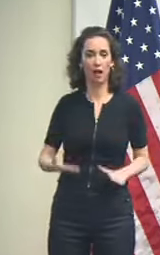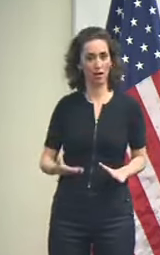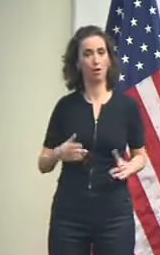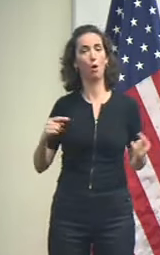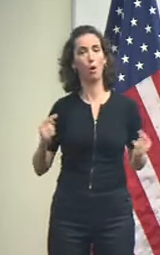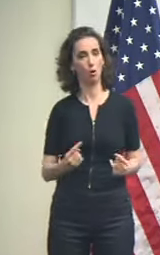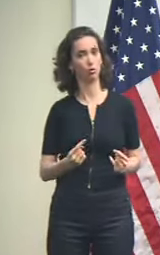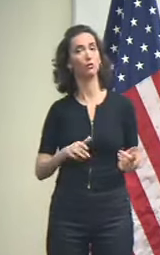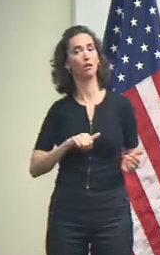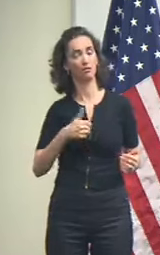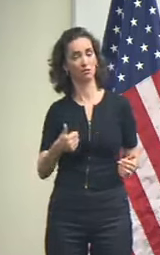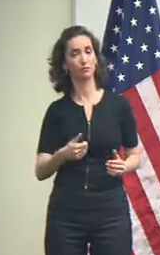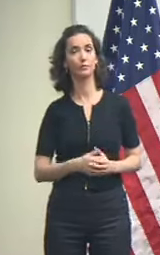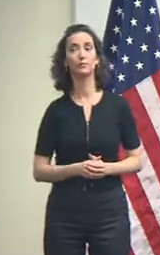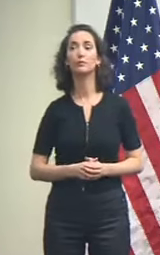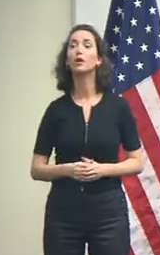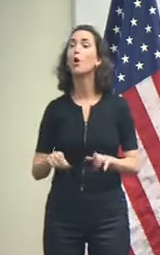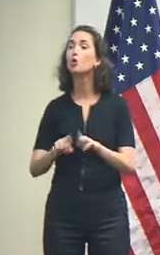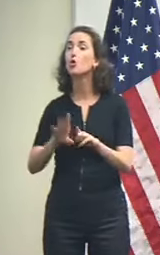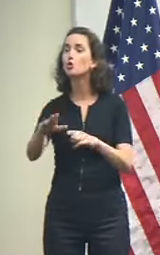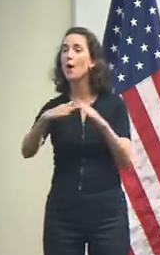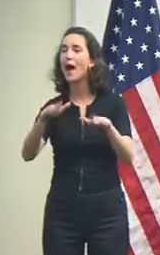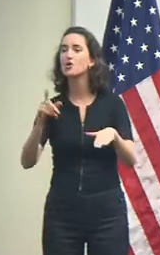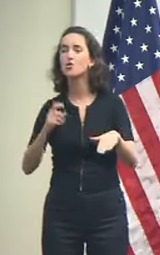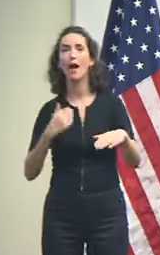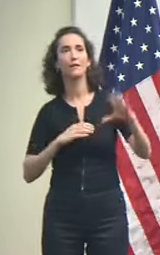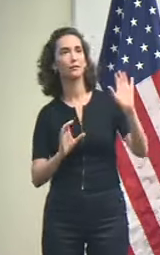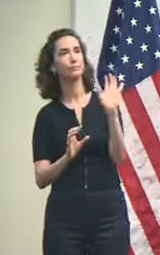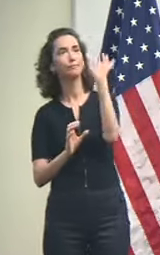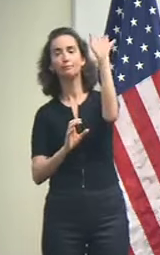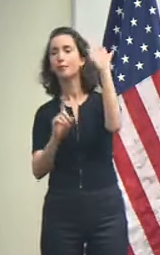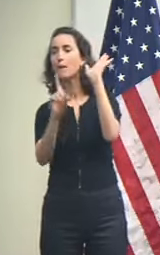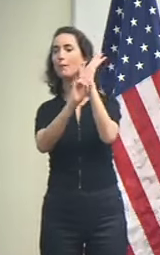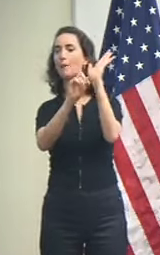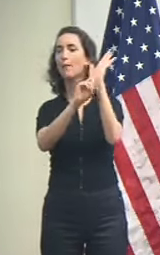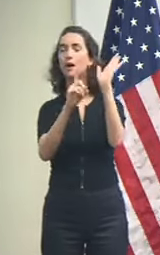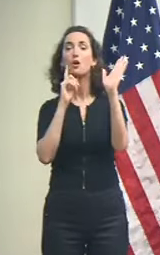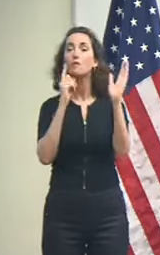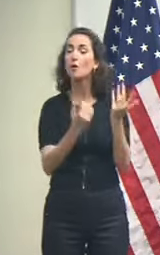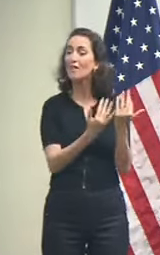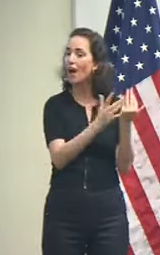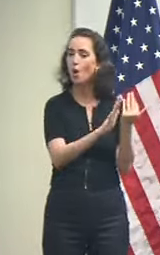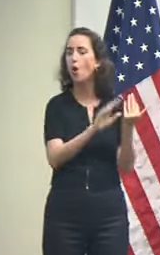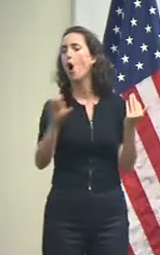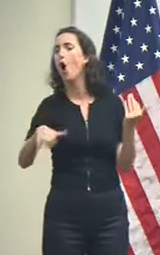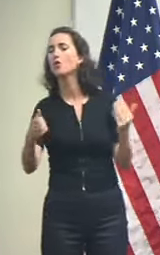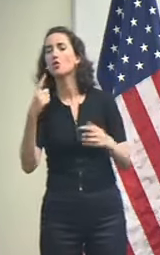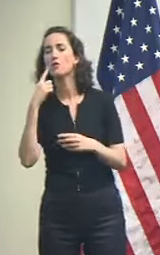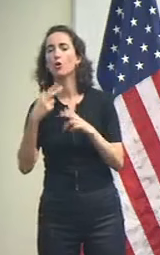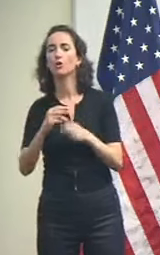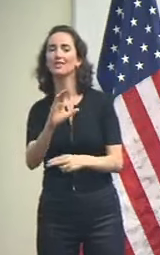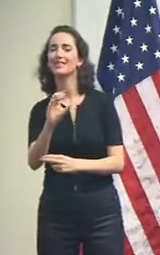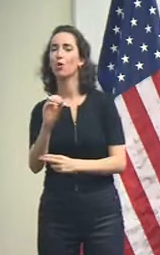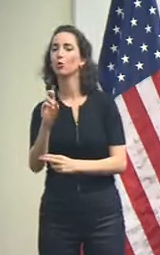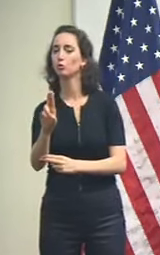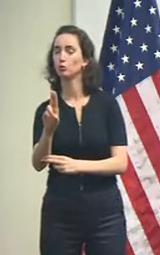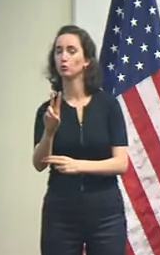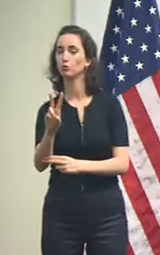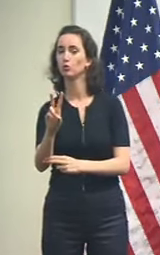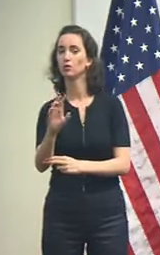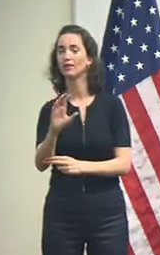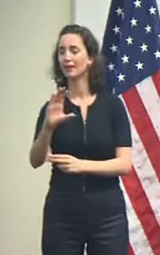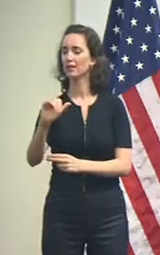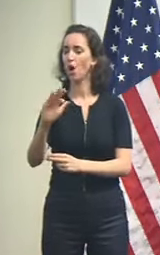important to have a carbon monoxide and smoke detector in your home, so please get one if you don't. Make sure the batteries are fresh. We also